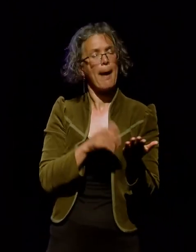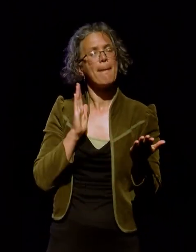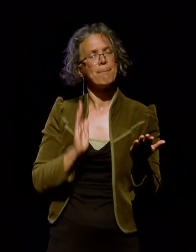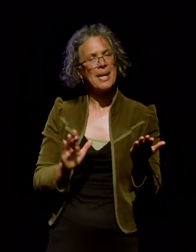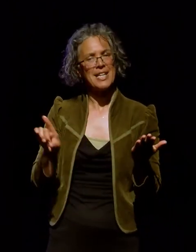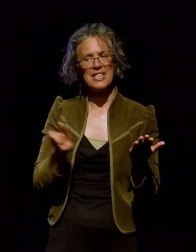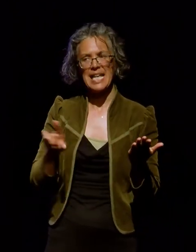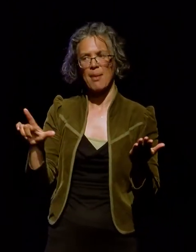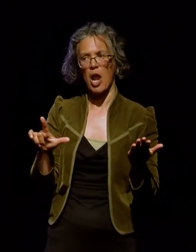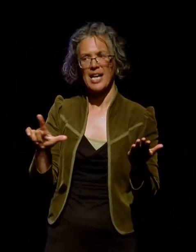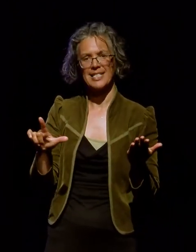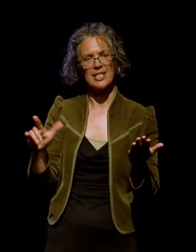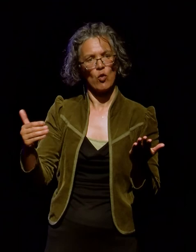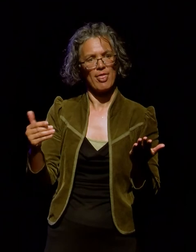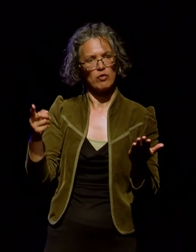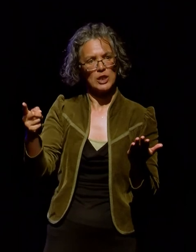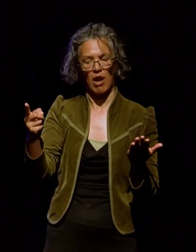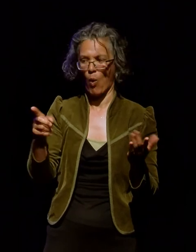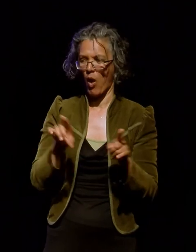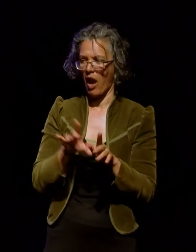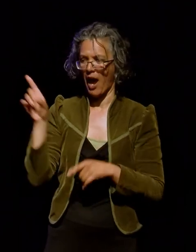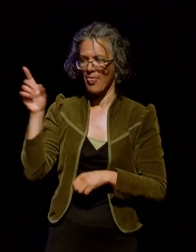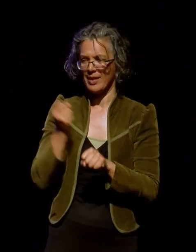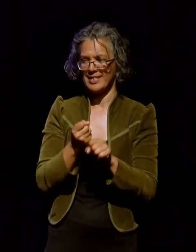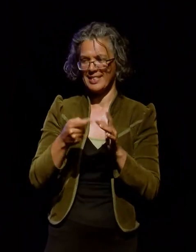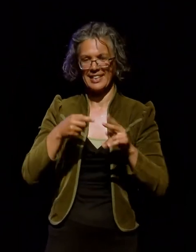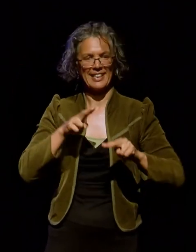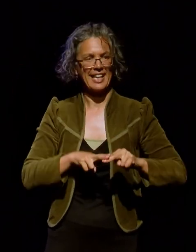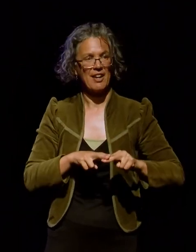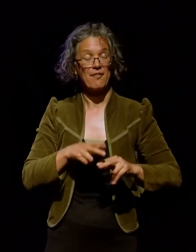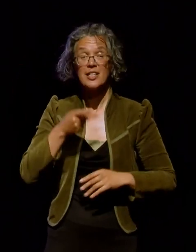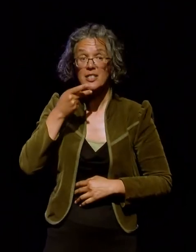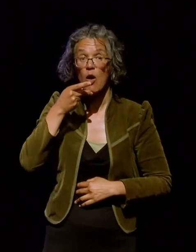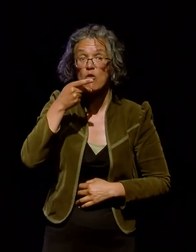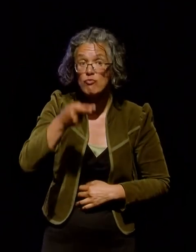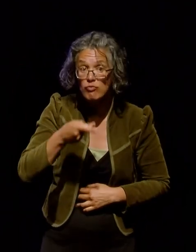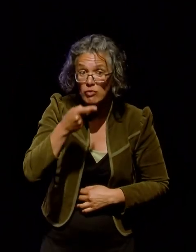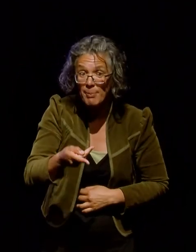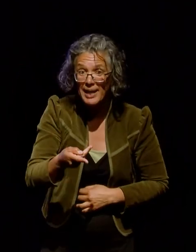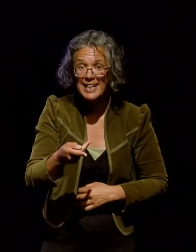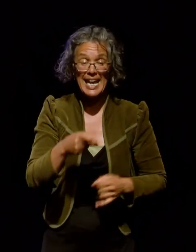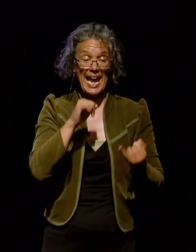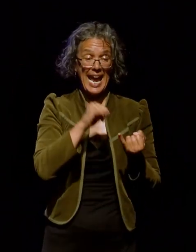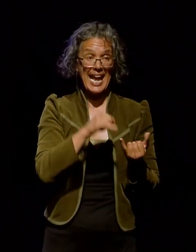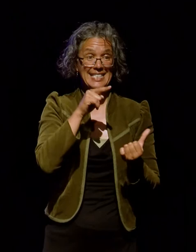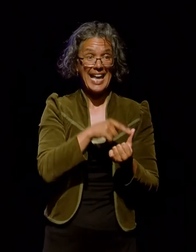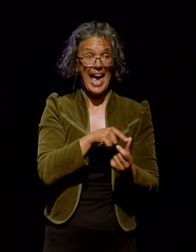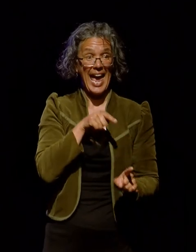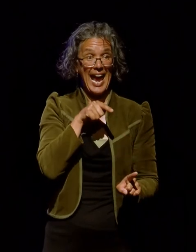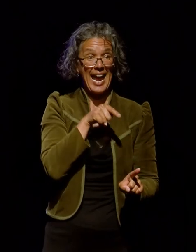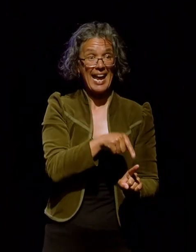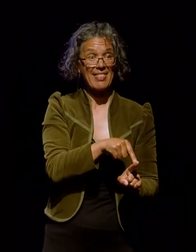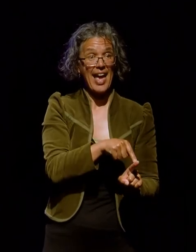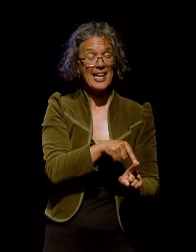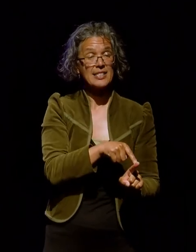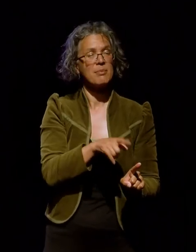original, just like in this GIF. Just to repeat, the SA element has no bearing on